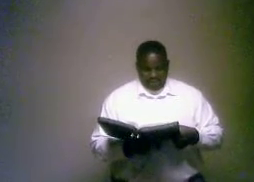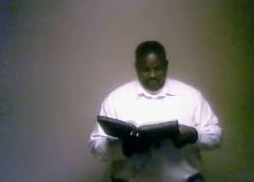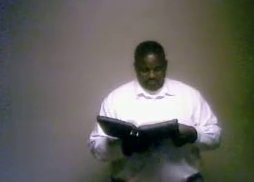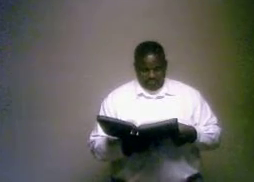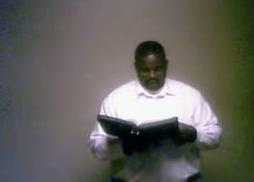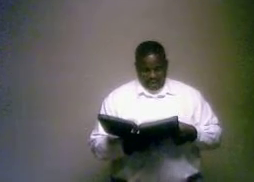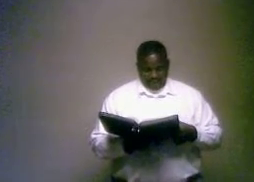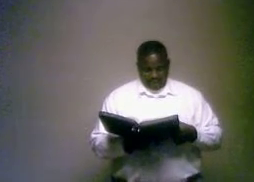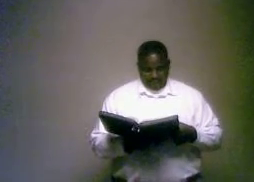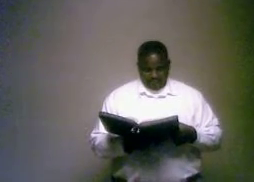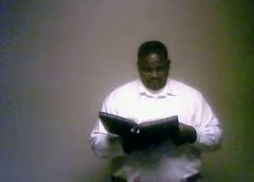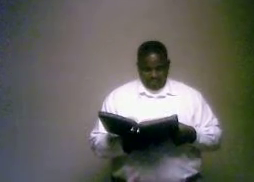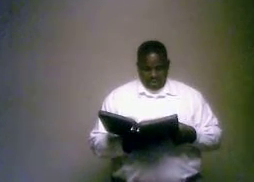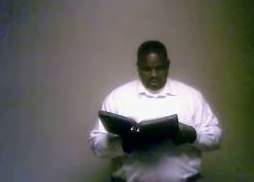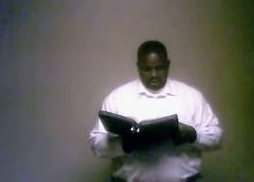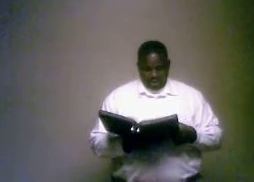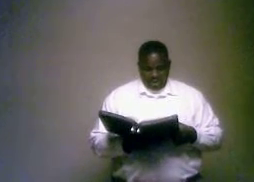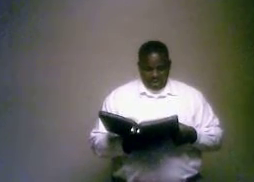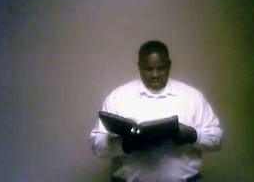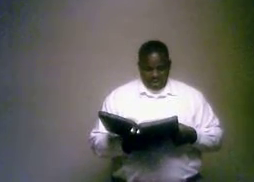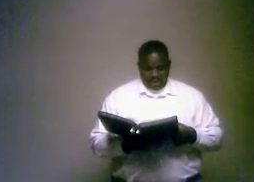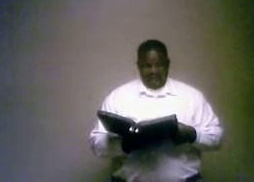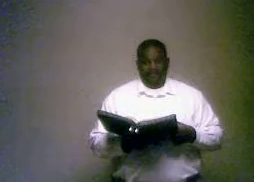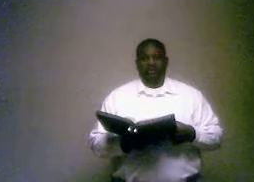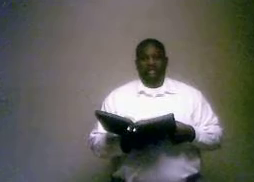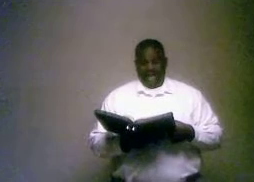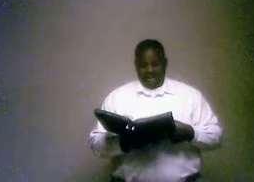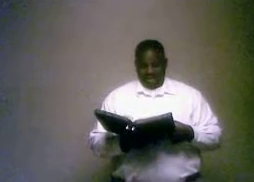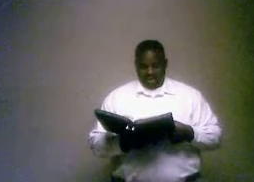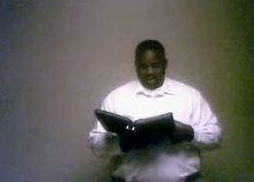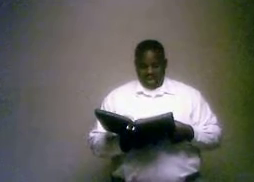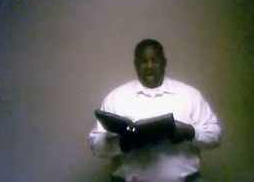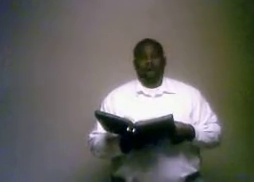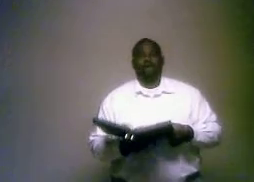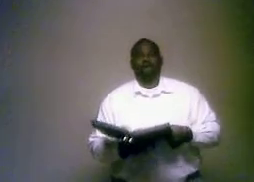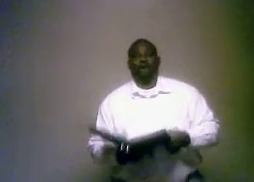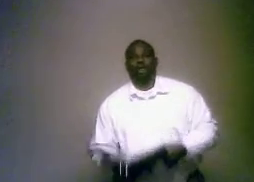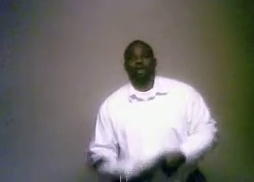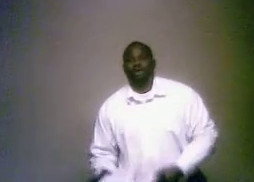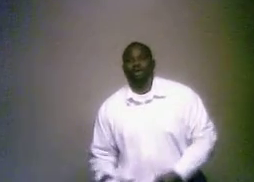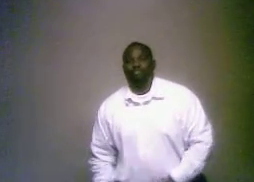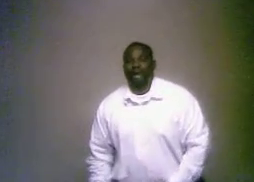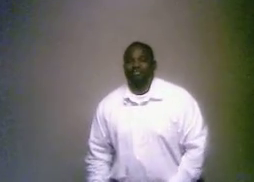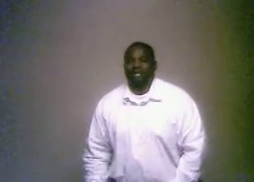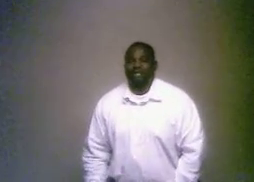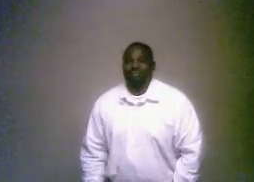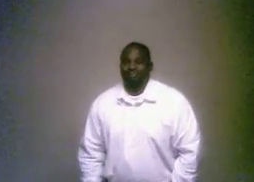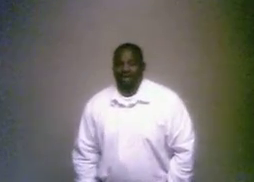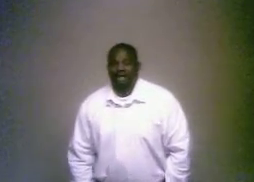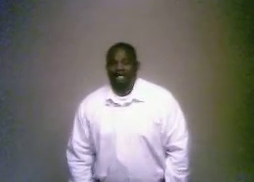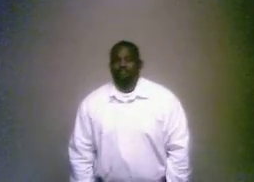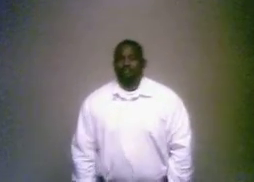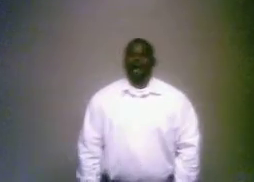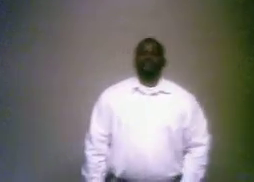here in verse 8, the Holy Ghost baptism is promised